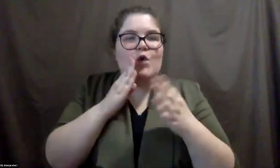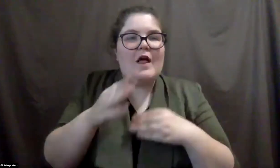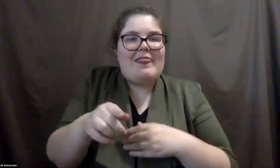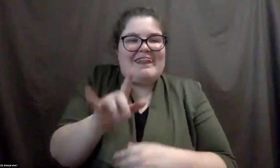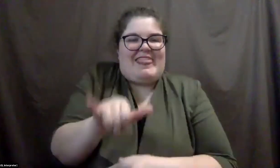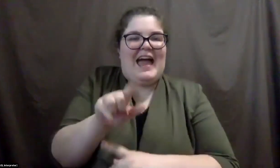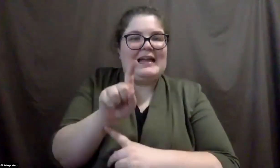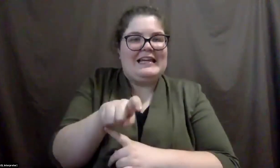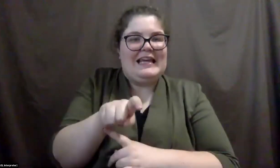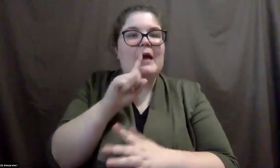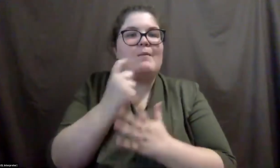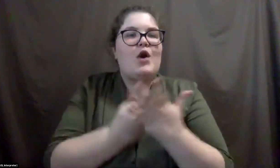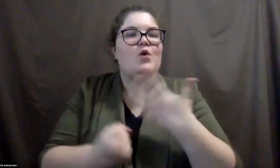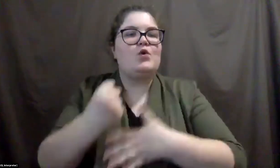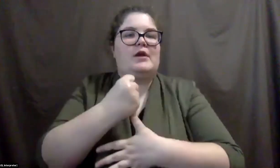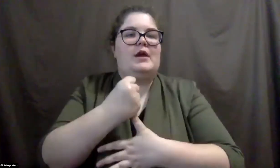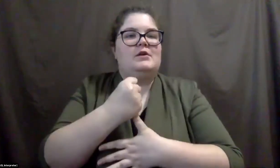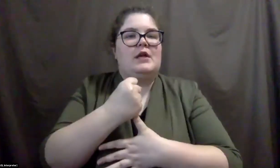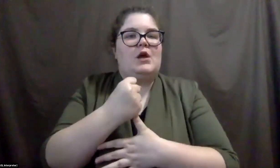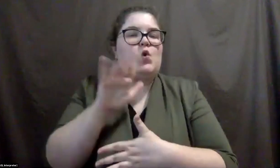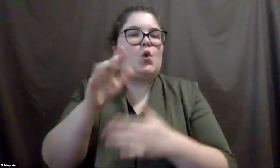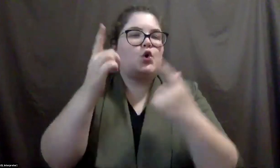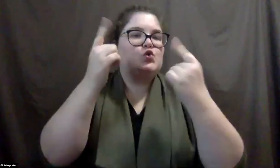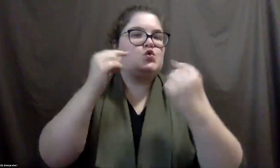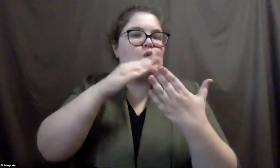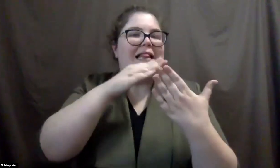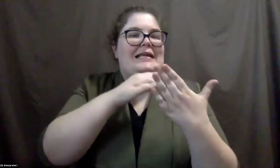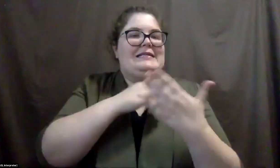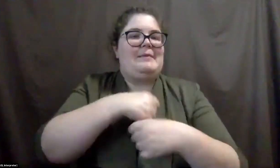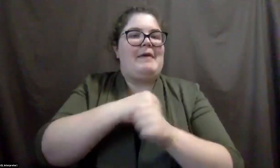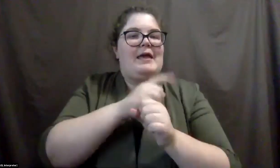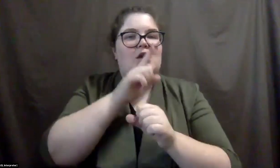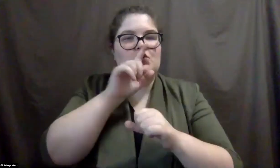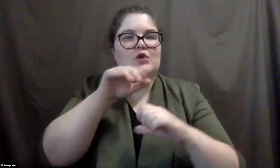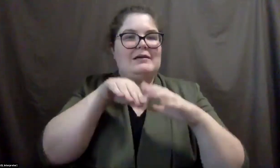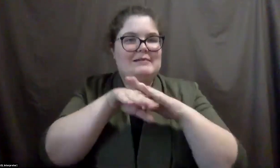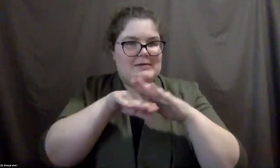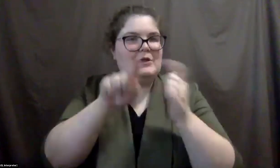on those needs in terms of prioritizing your to do list of making accessibility changes.